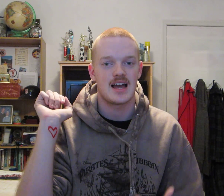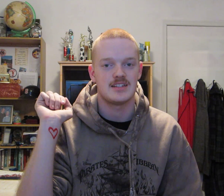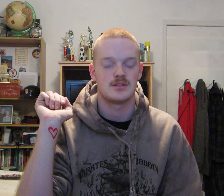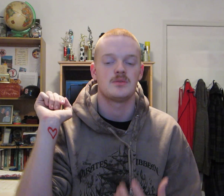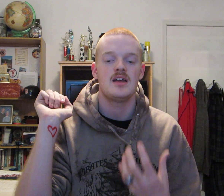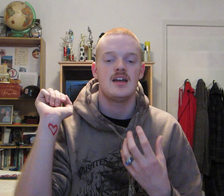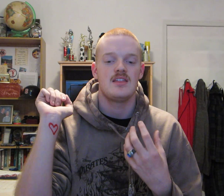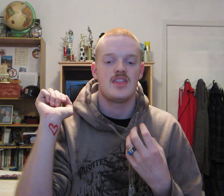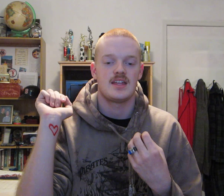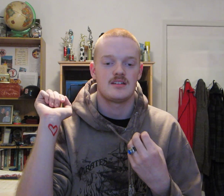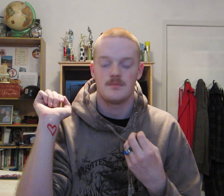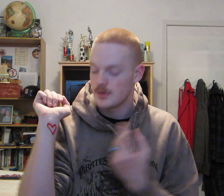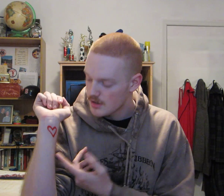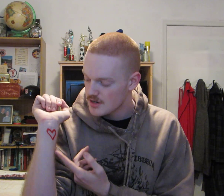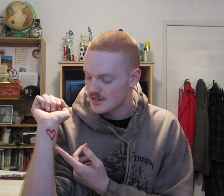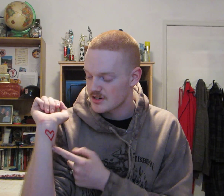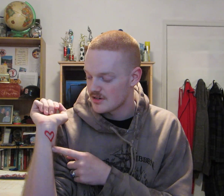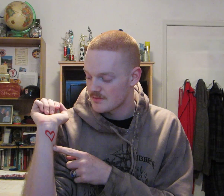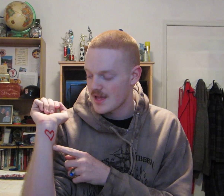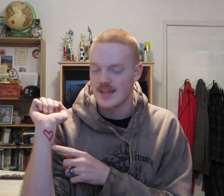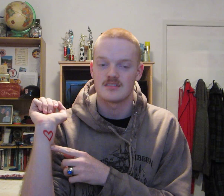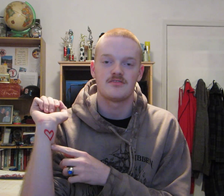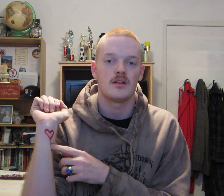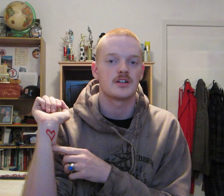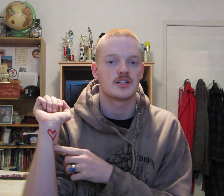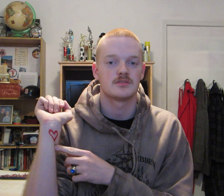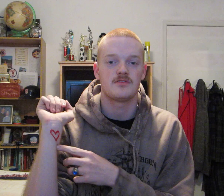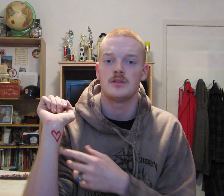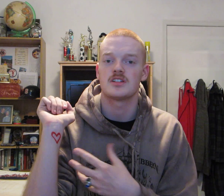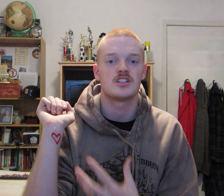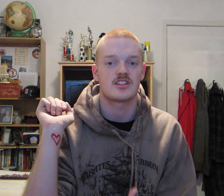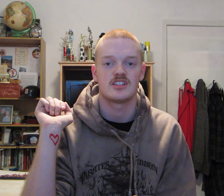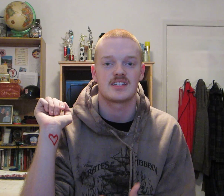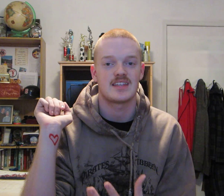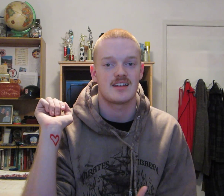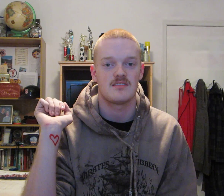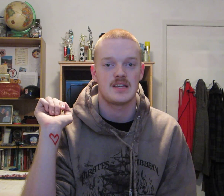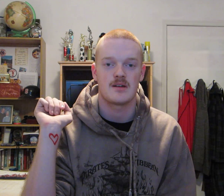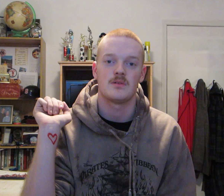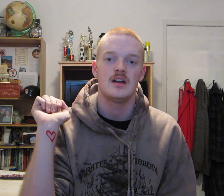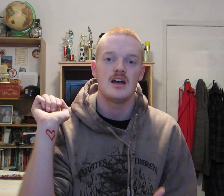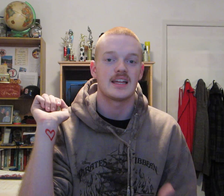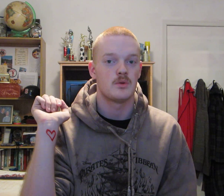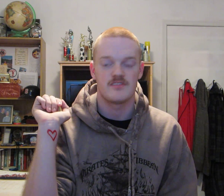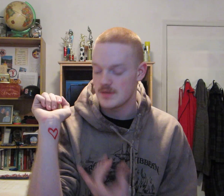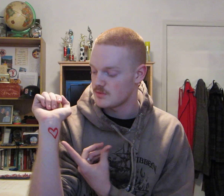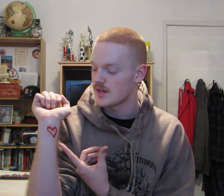I do, then put a heart on your arm and follow her few suggestions at the end of the video. Like, one of them is wear